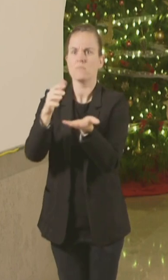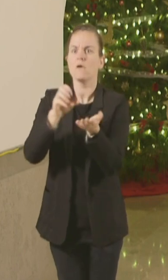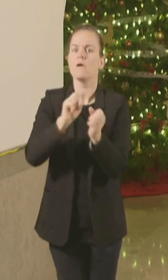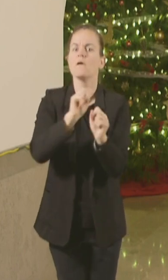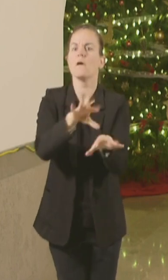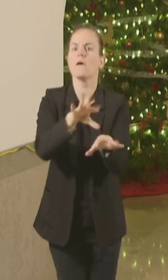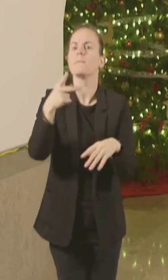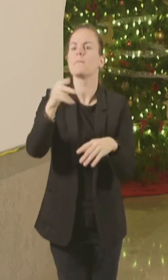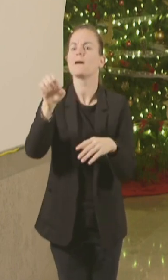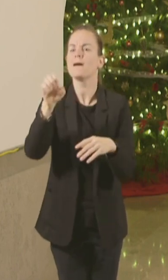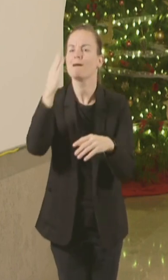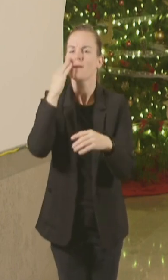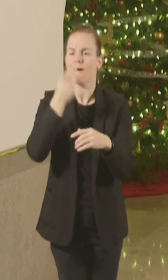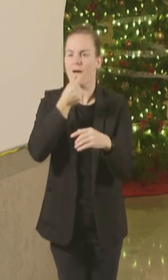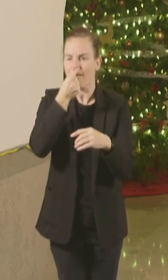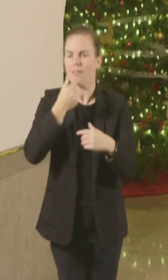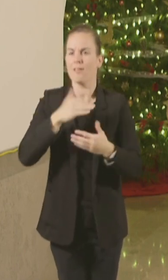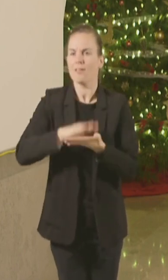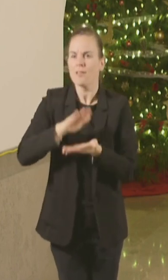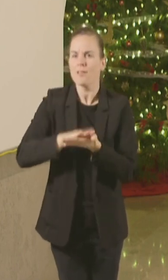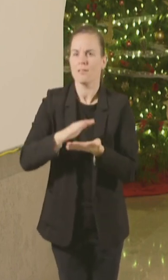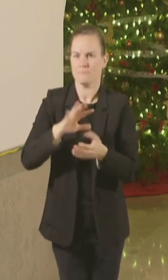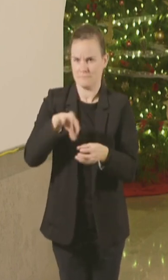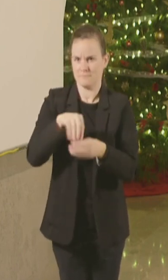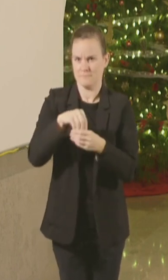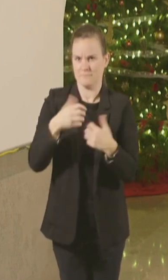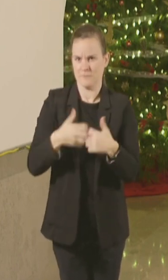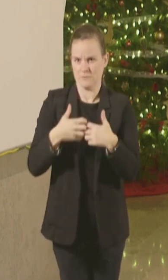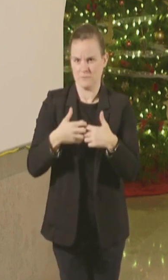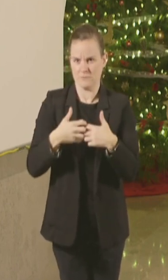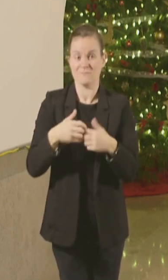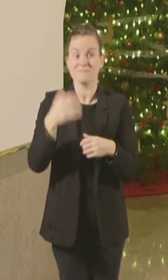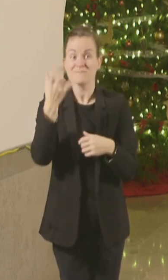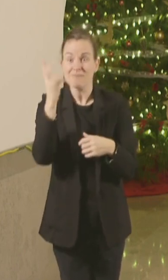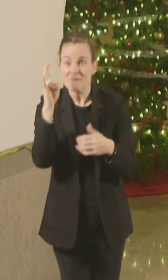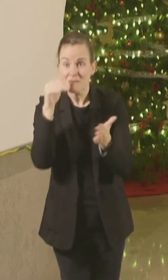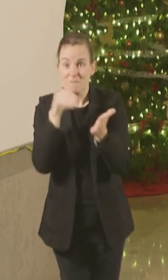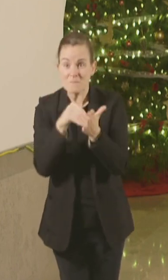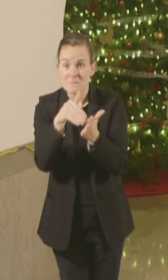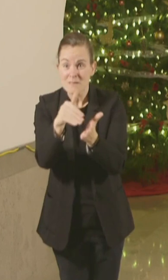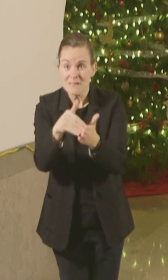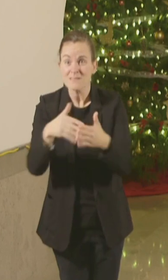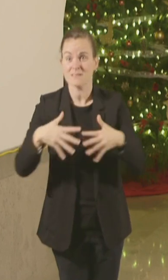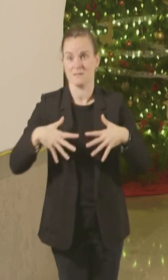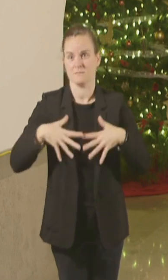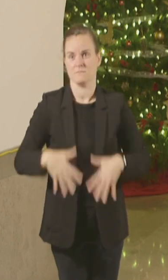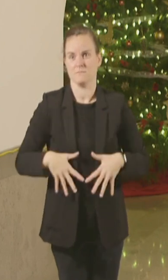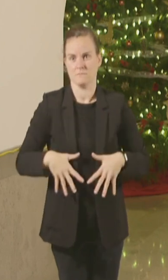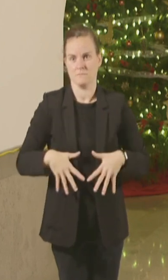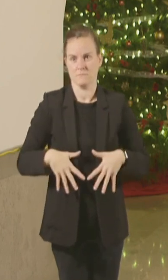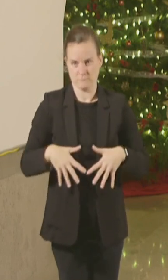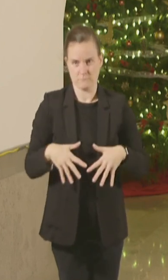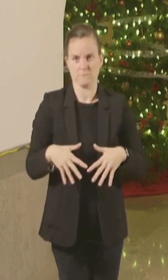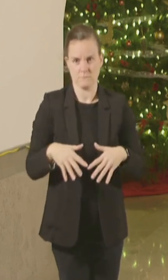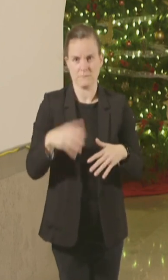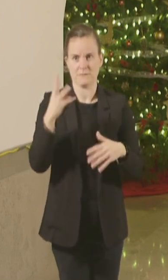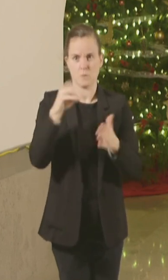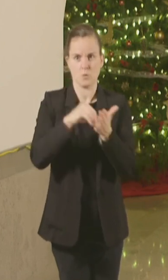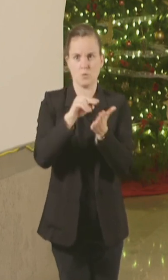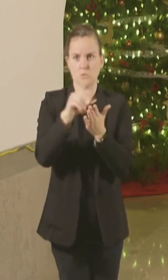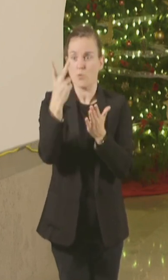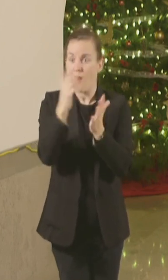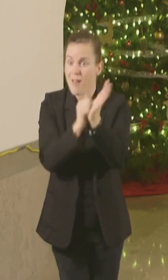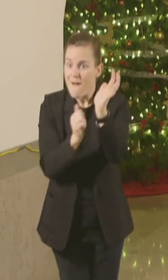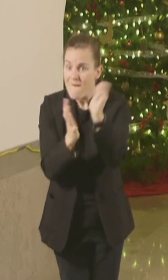including 17 million gowns, 14.2 million gloves, 7.2